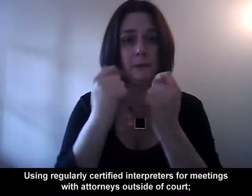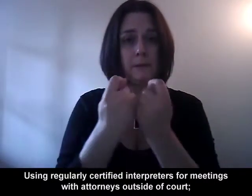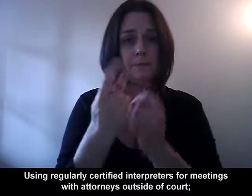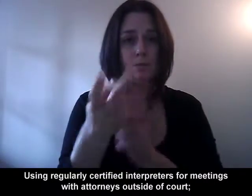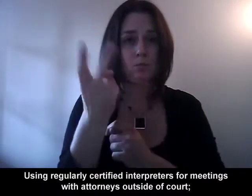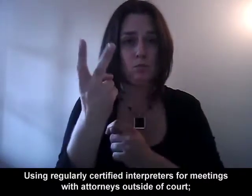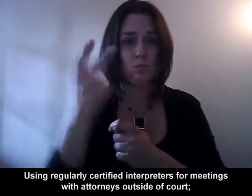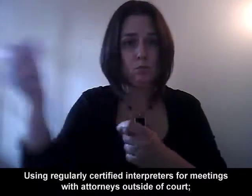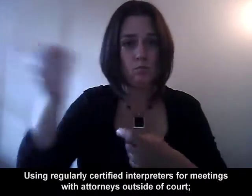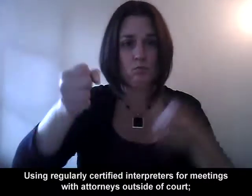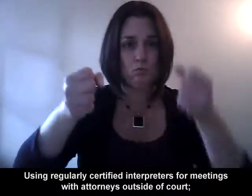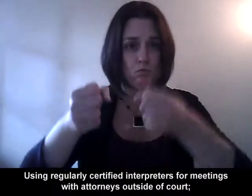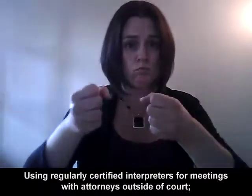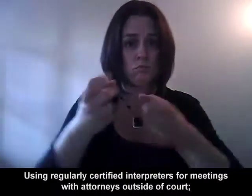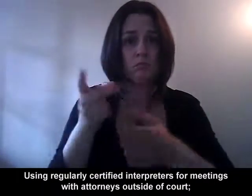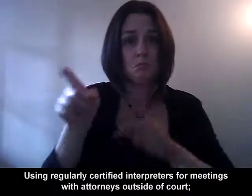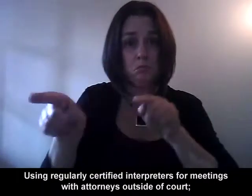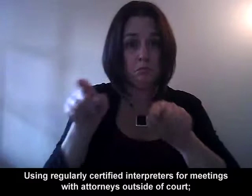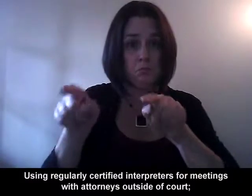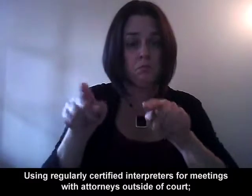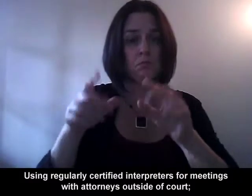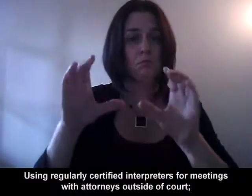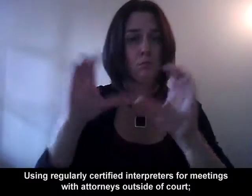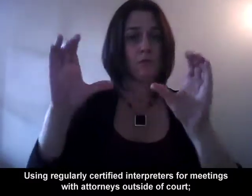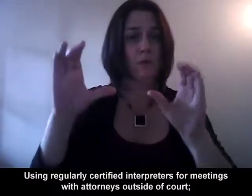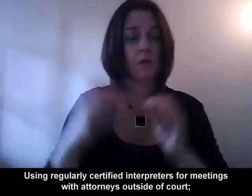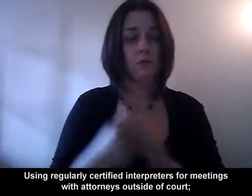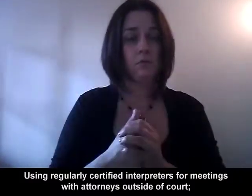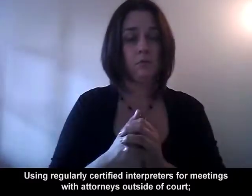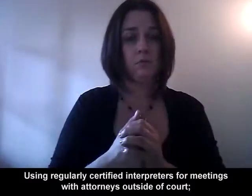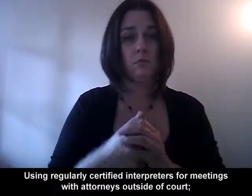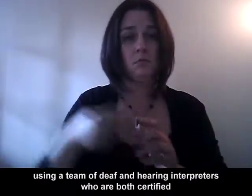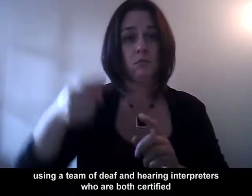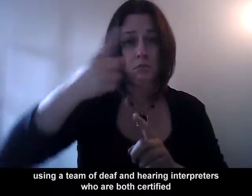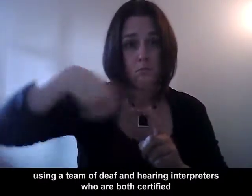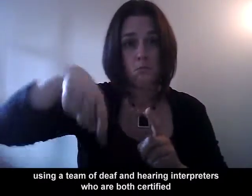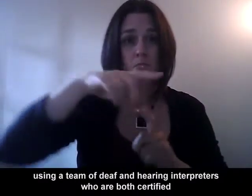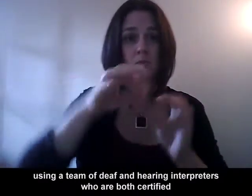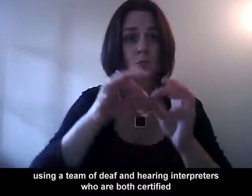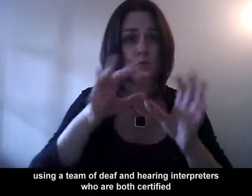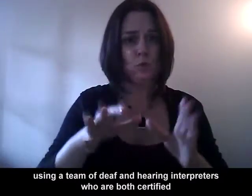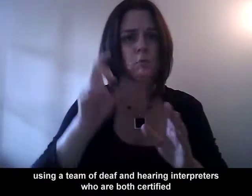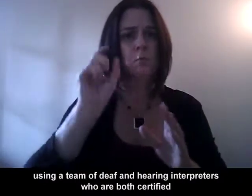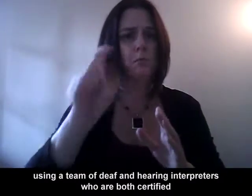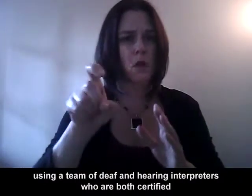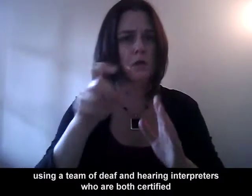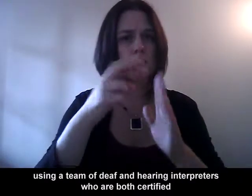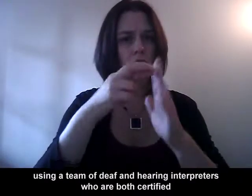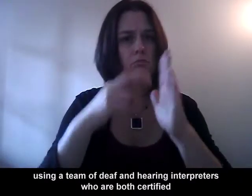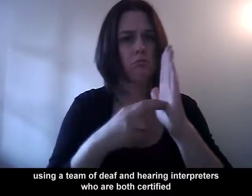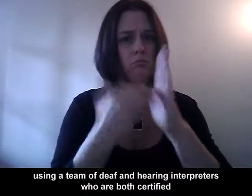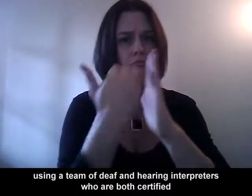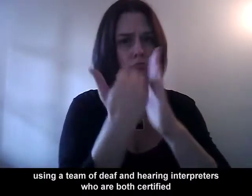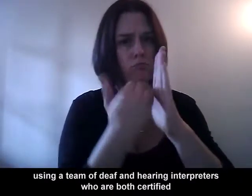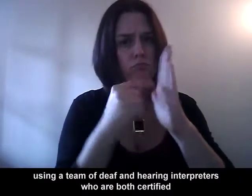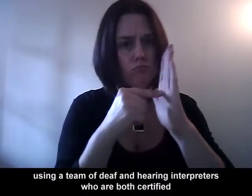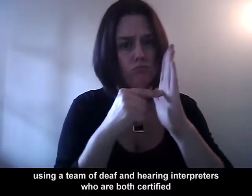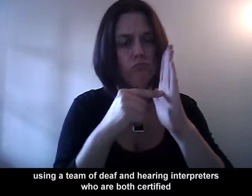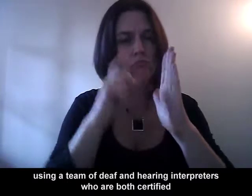interpreters for meetings with attorneys outside of court. Using a team of deaf and hearing interpreters who are both